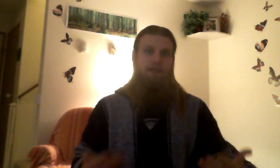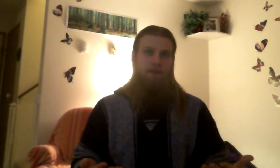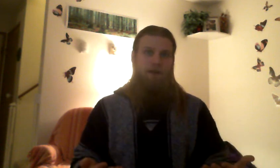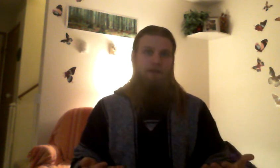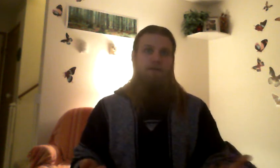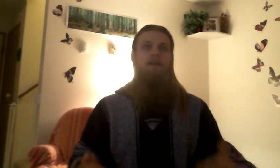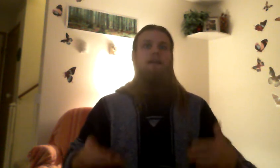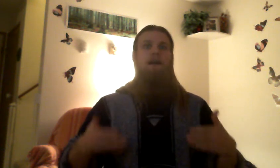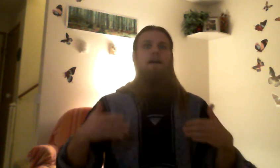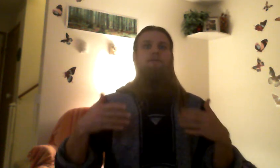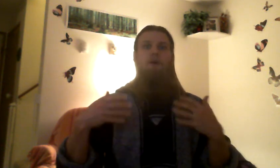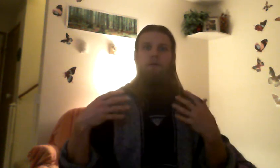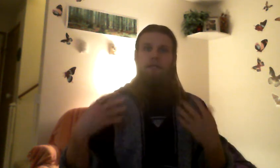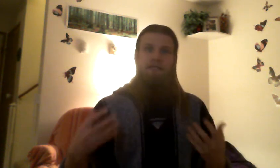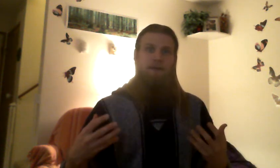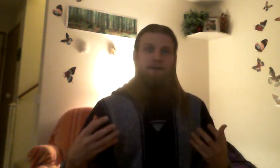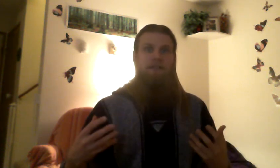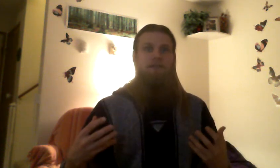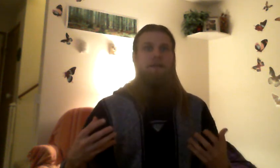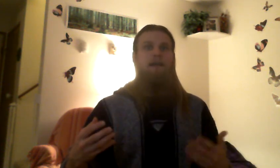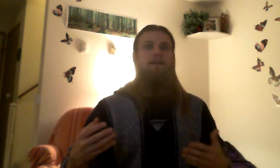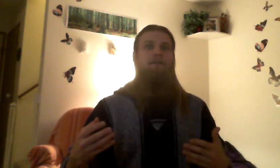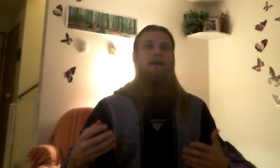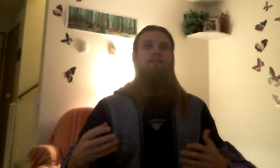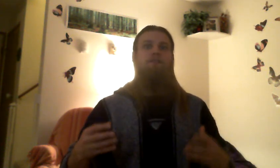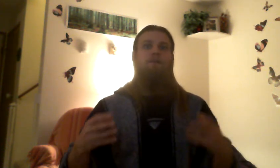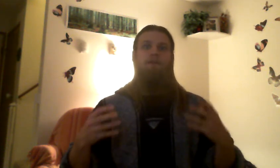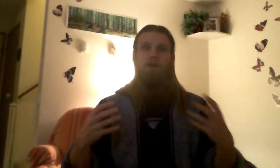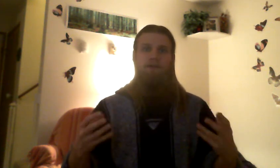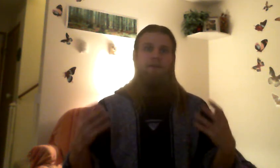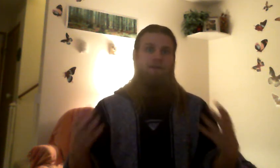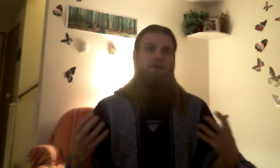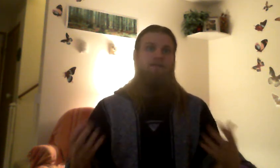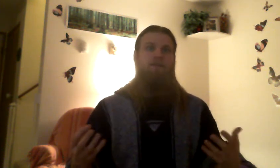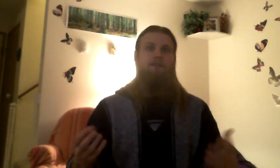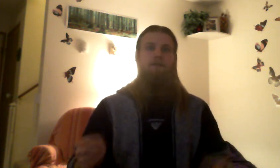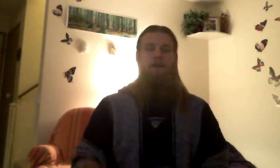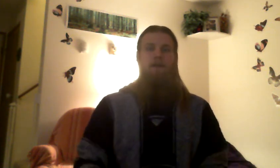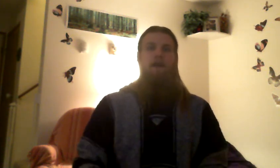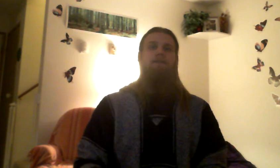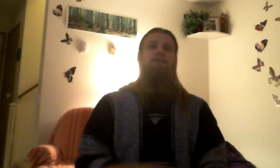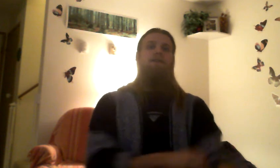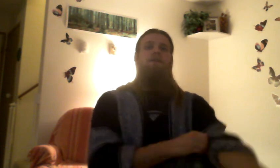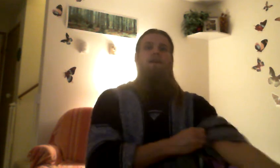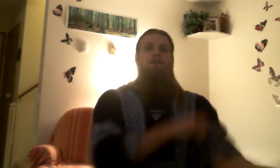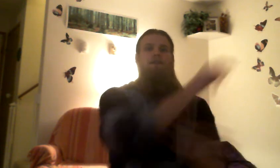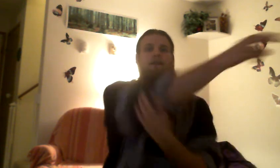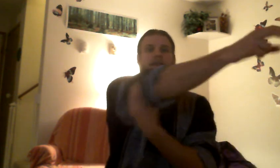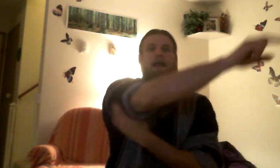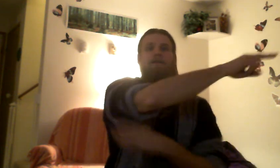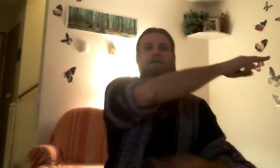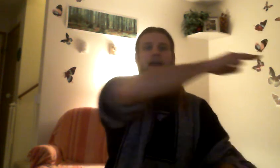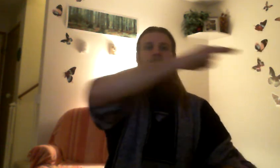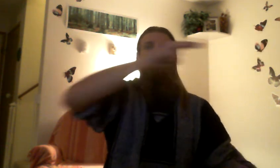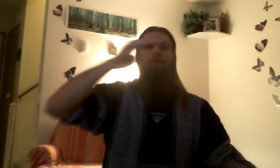in the garden, um, totally experiencing your reality around you with perfect pinpoint vision. And so, so you can have, have them